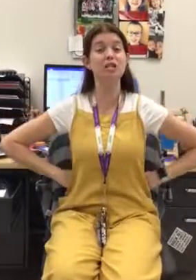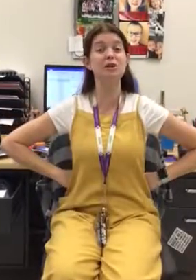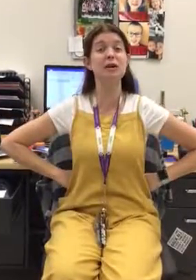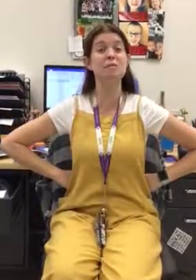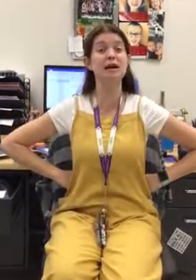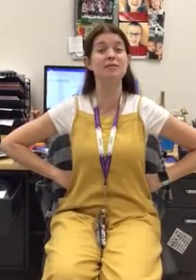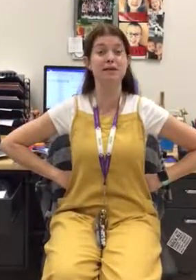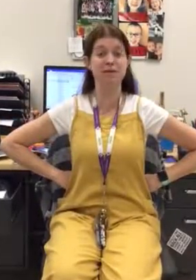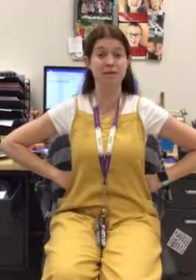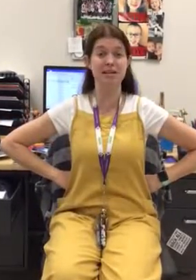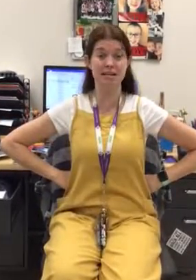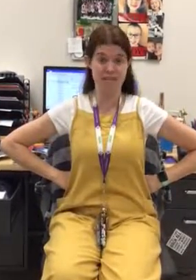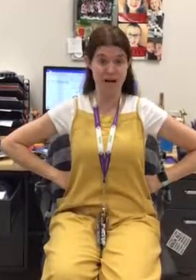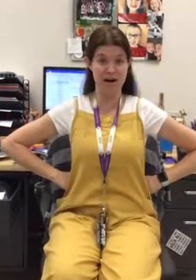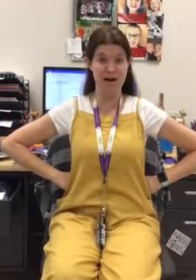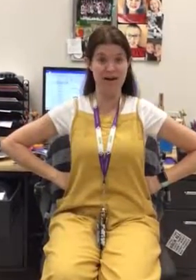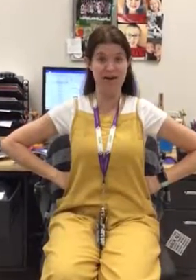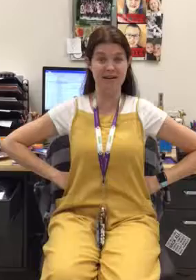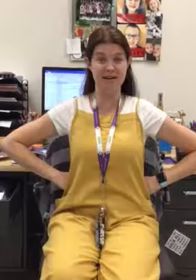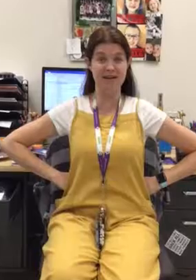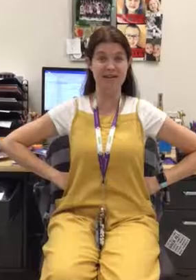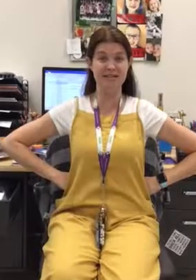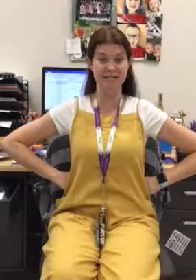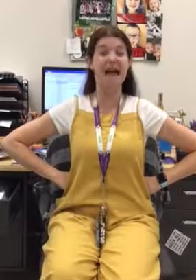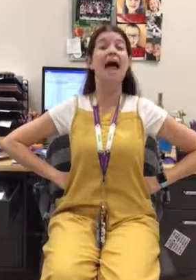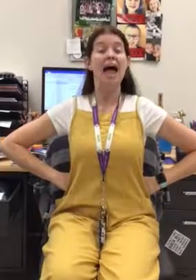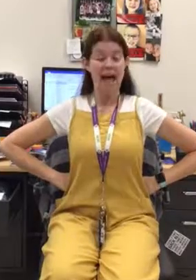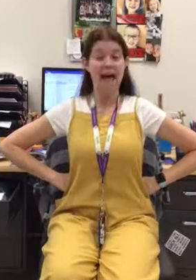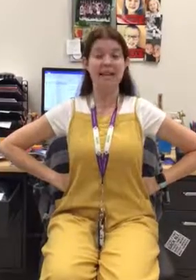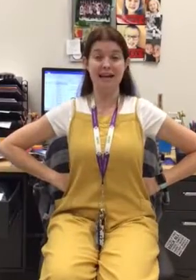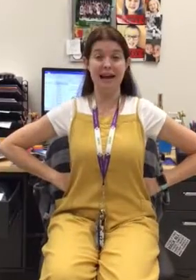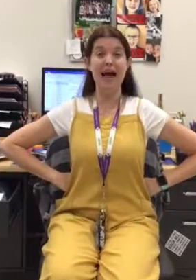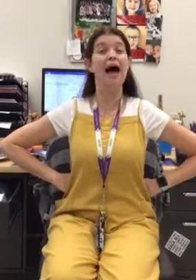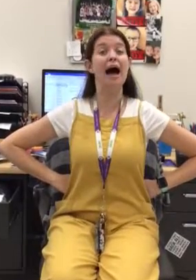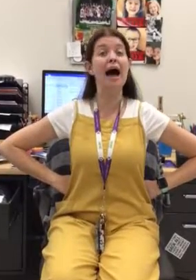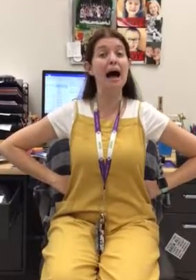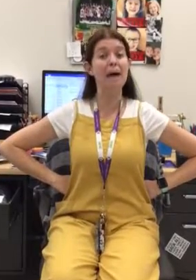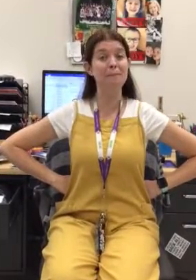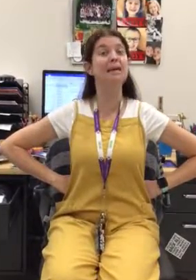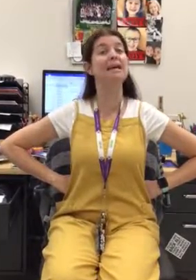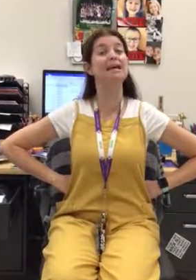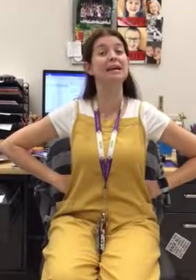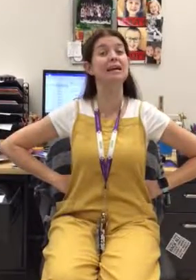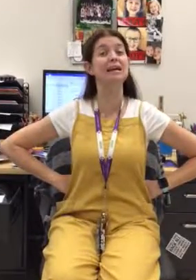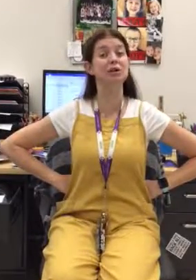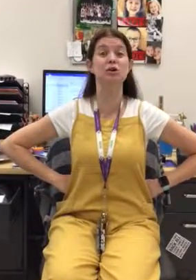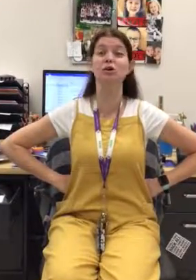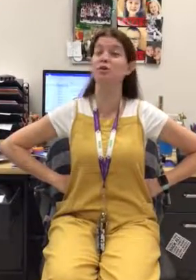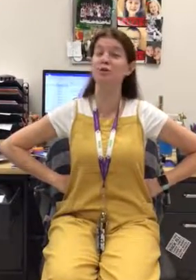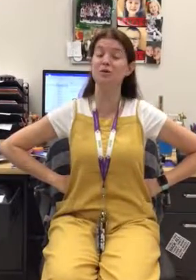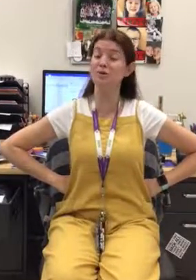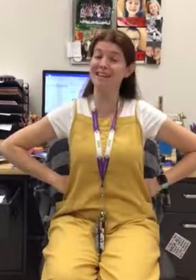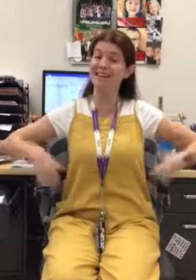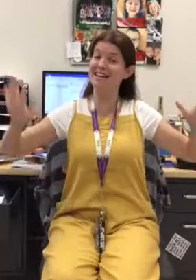you a Merry Christmas and a Happy New Year.